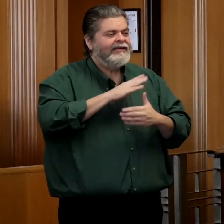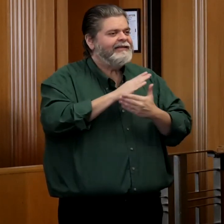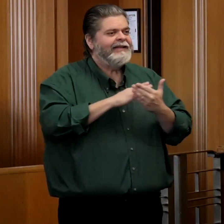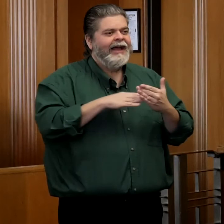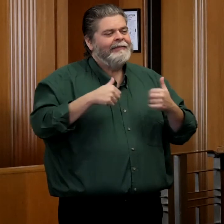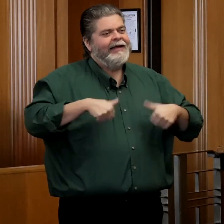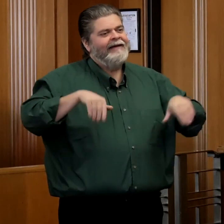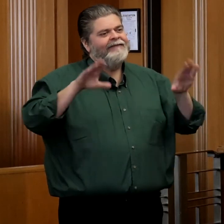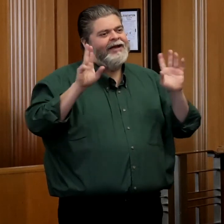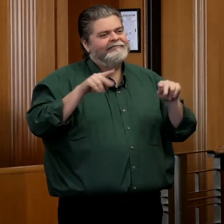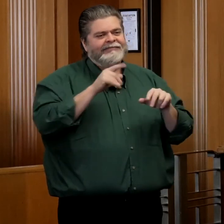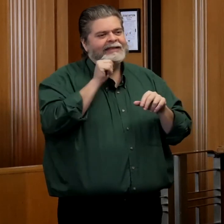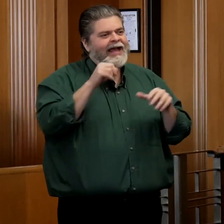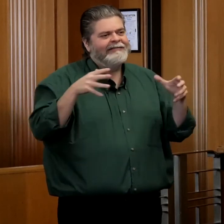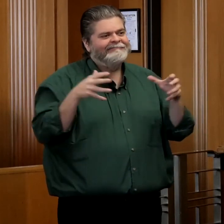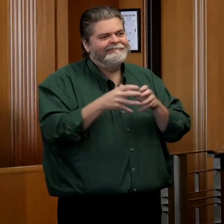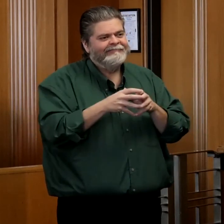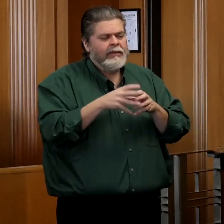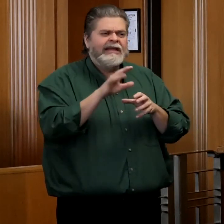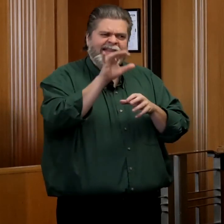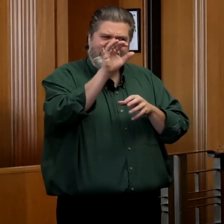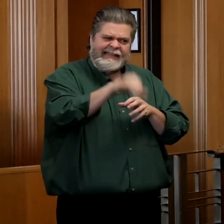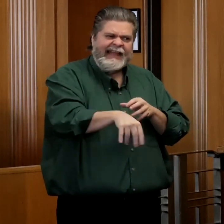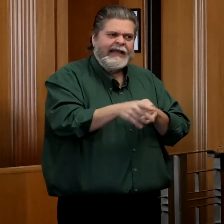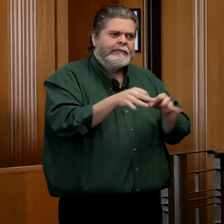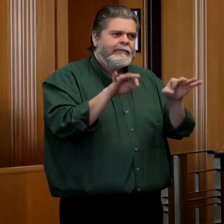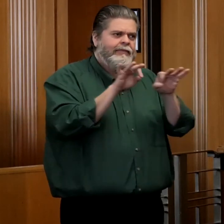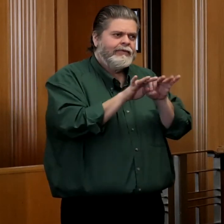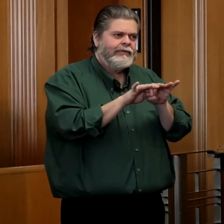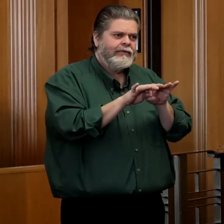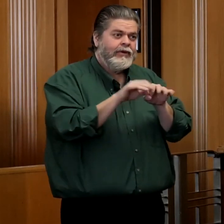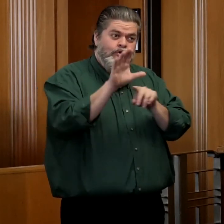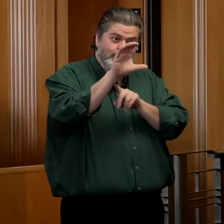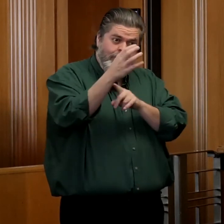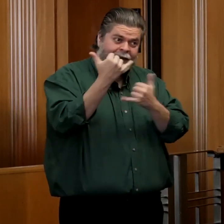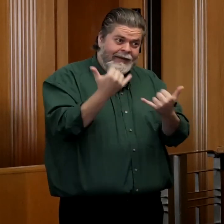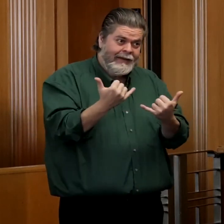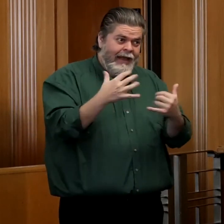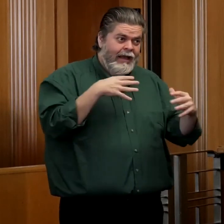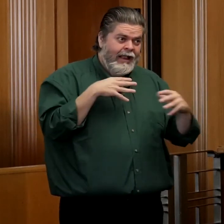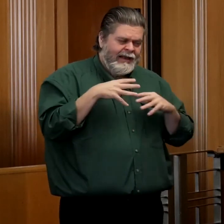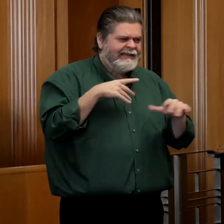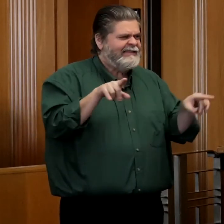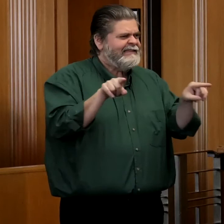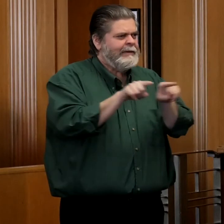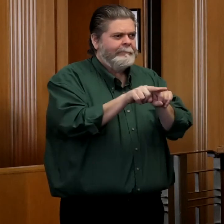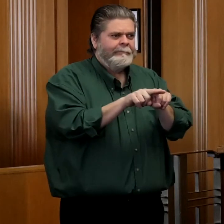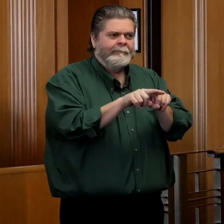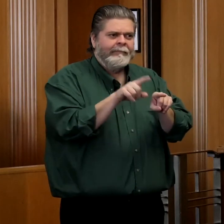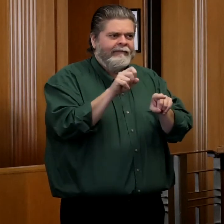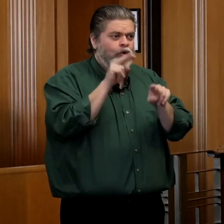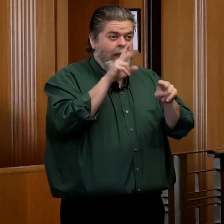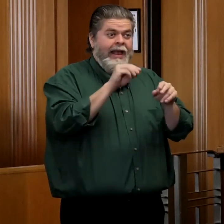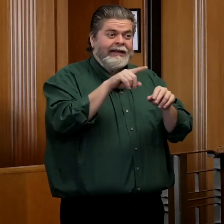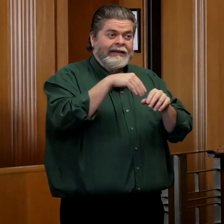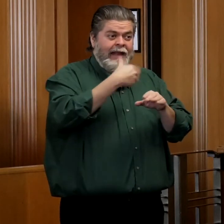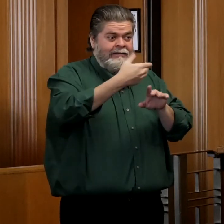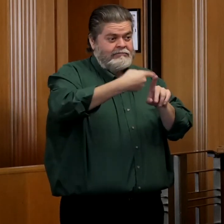will decrease the impact of any social gatherings over Christmas and as we enter the first couple of months of 2021.